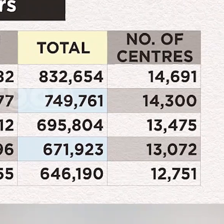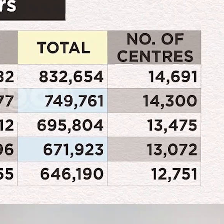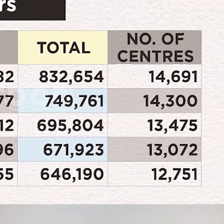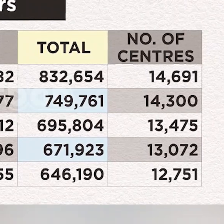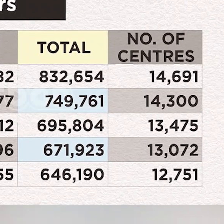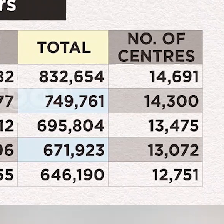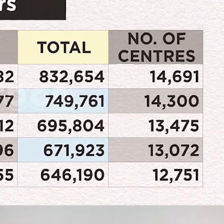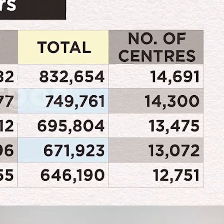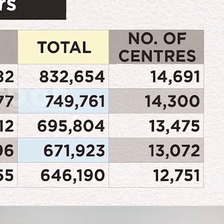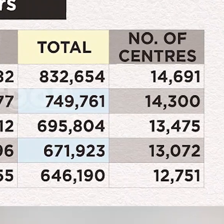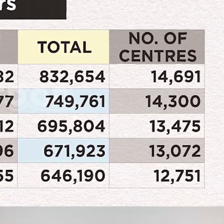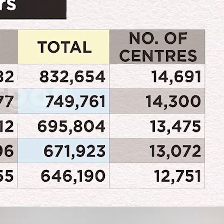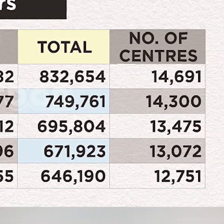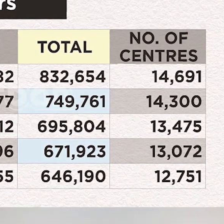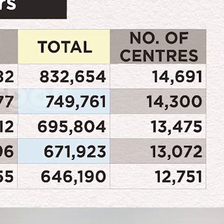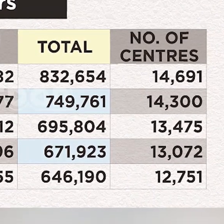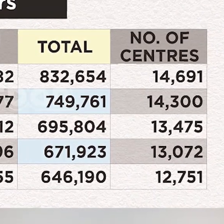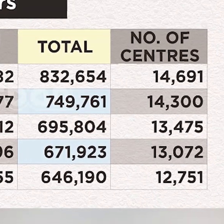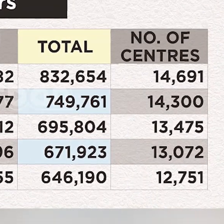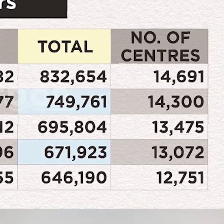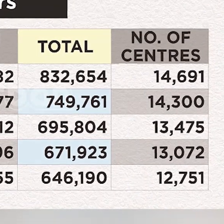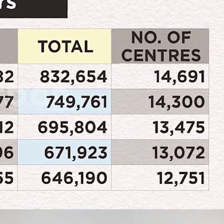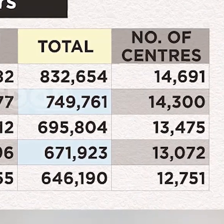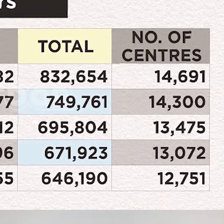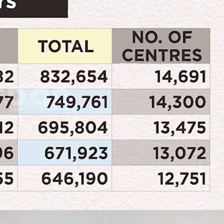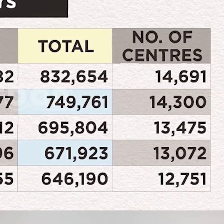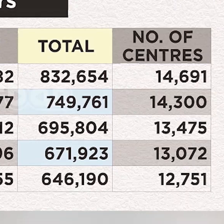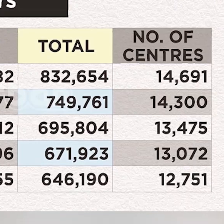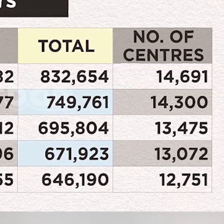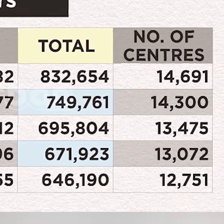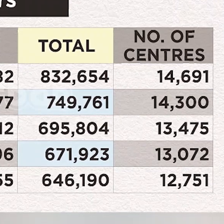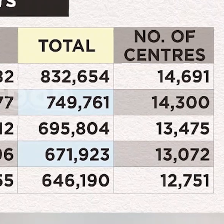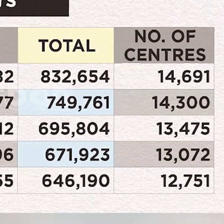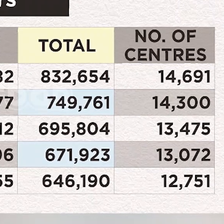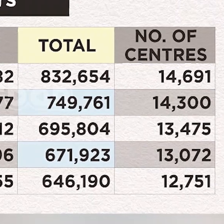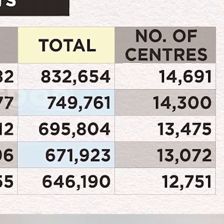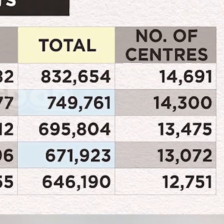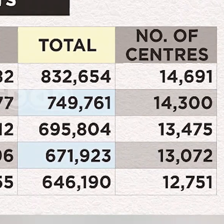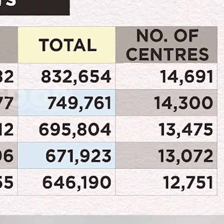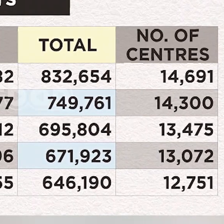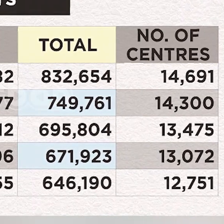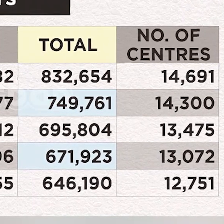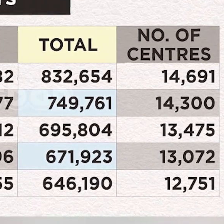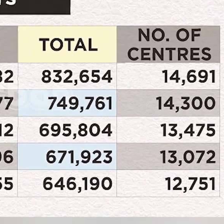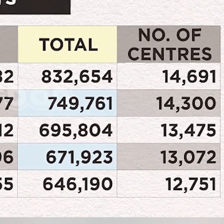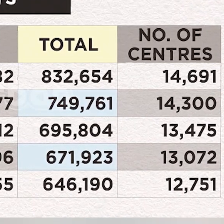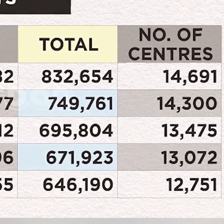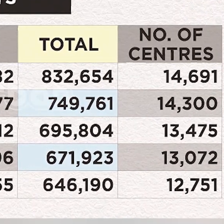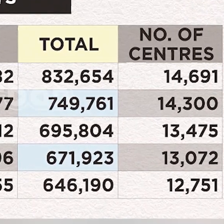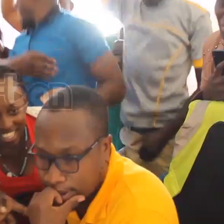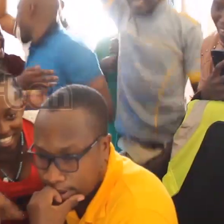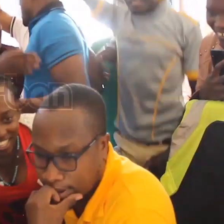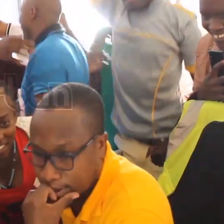583,768, which is 70.1% from 11,306 centers, were Inverso Primary Education